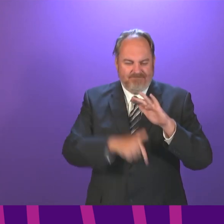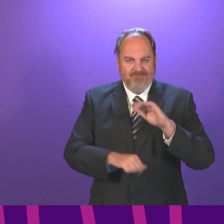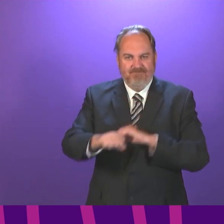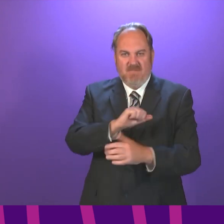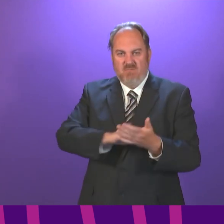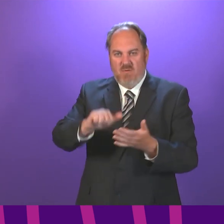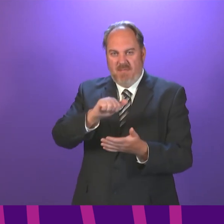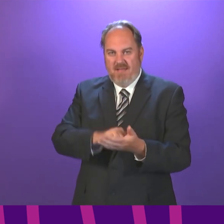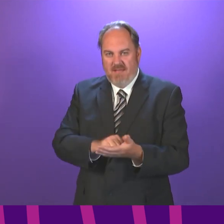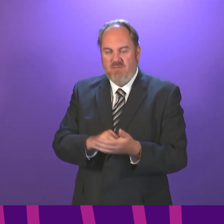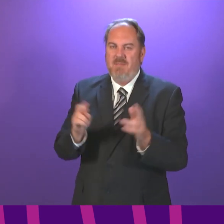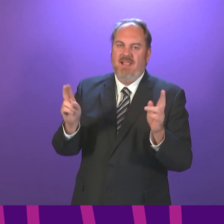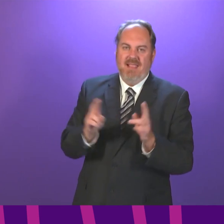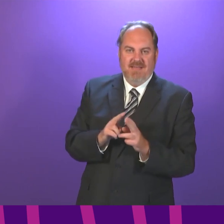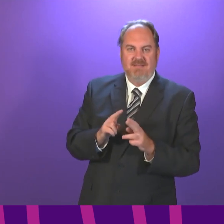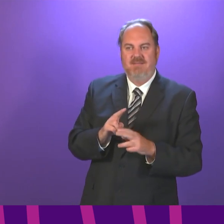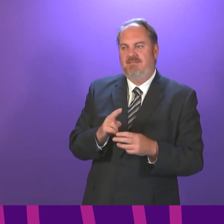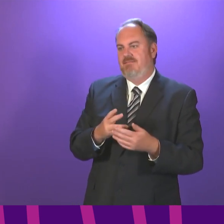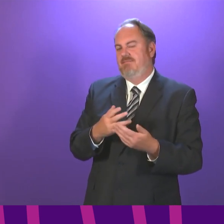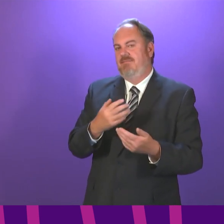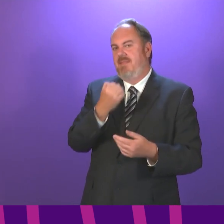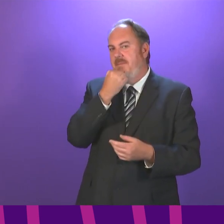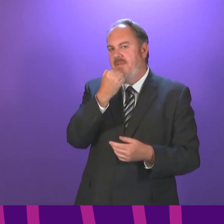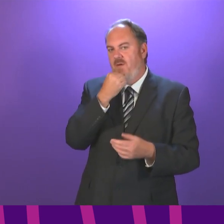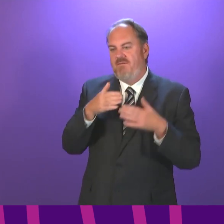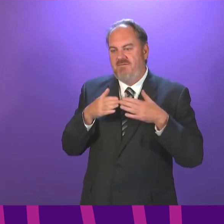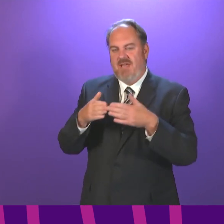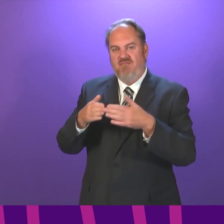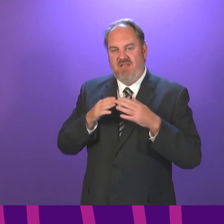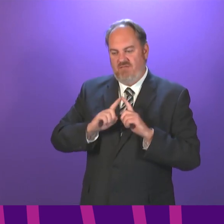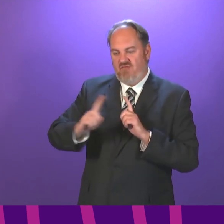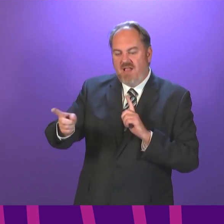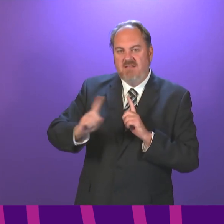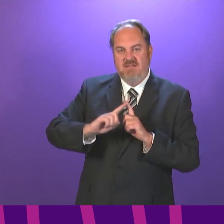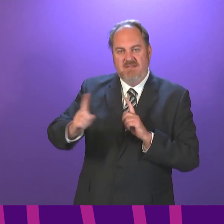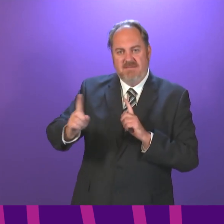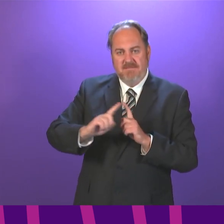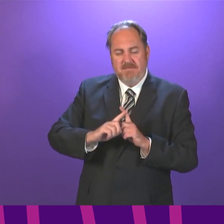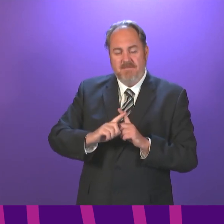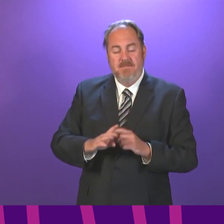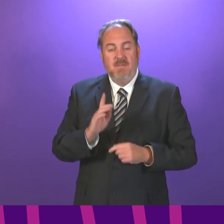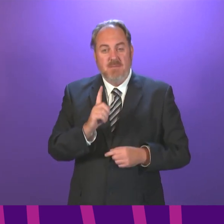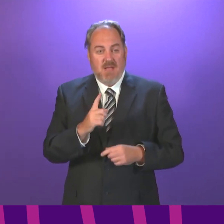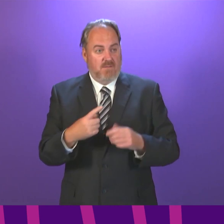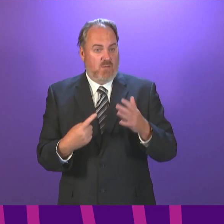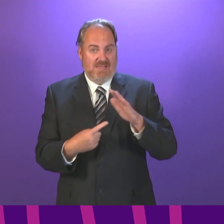in other settings, that we keep the environment as safe as possible. Regarding the essential travel needs of islanders, I can